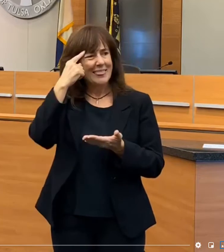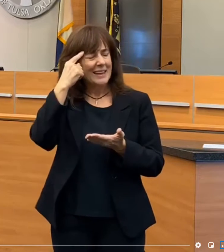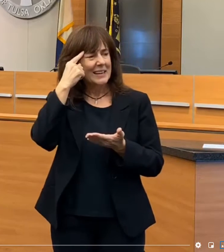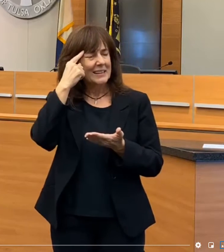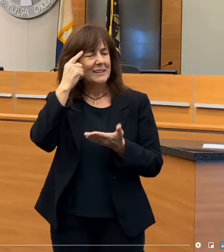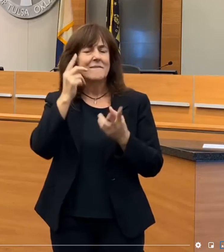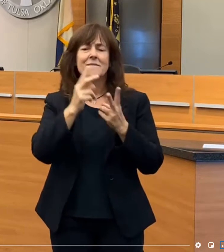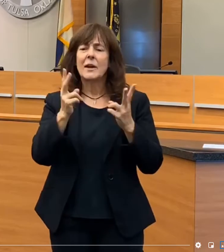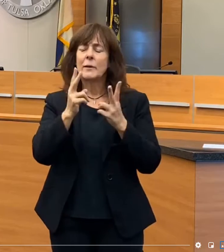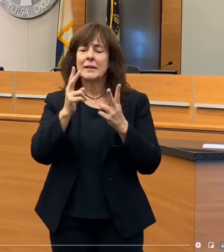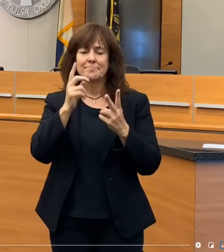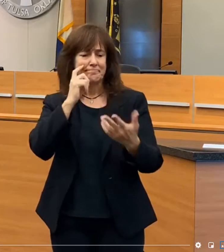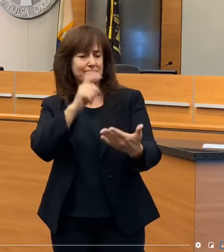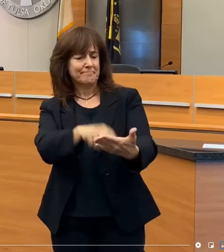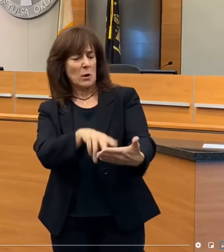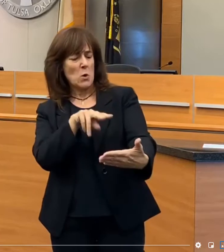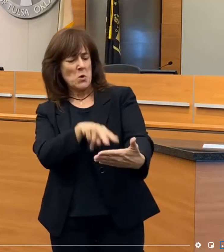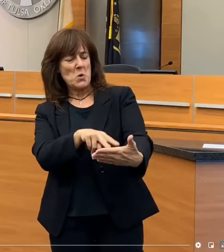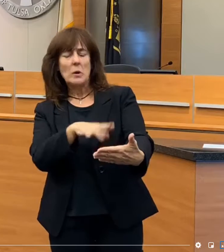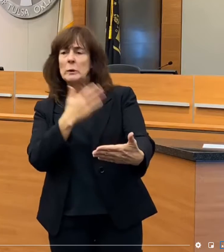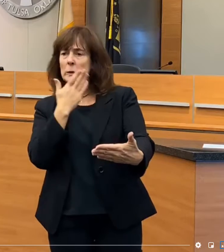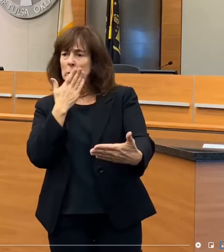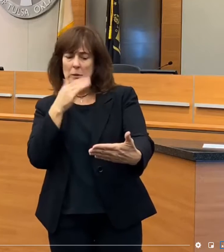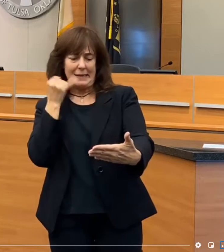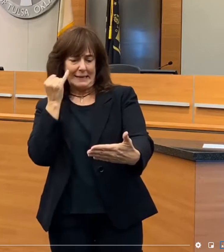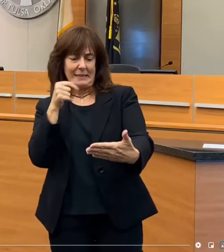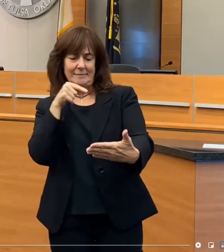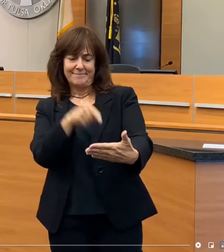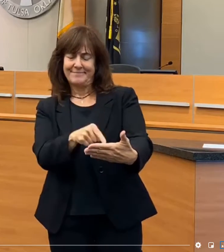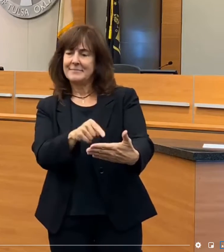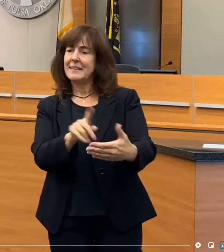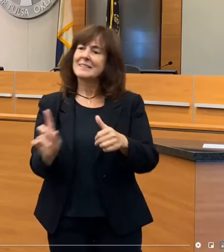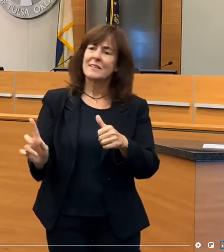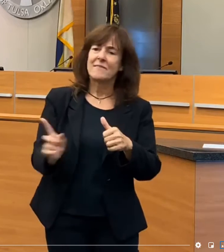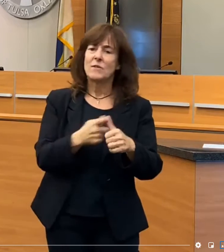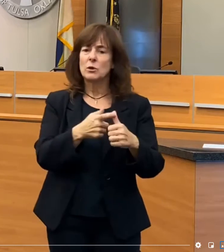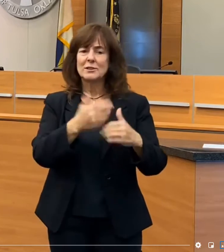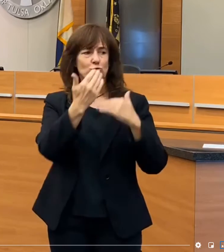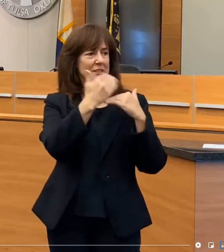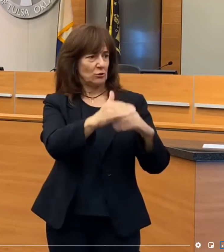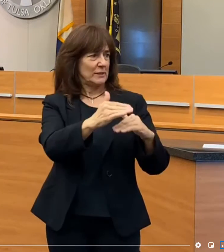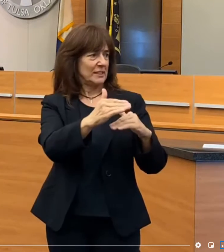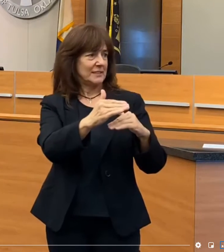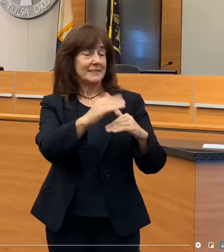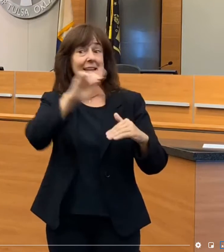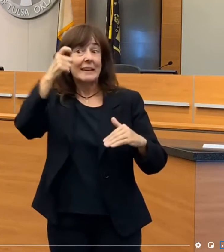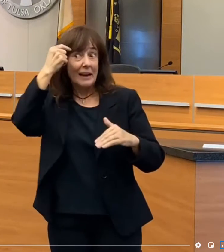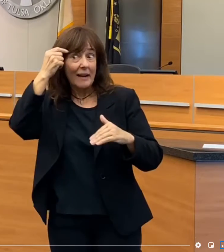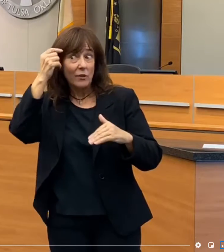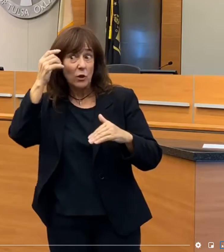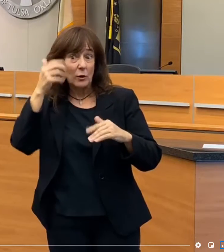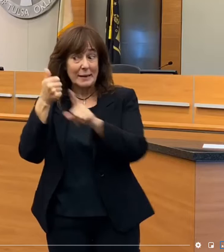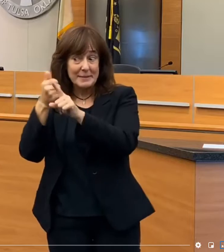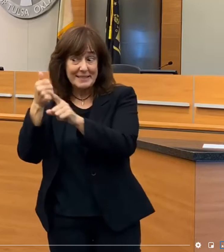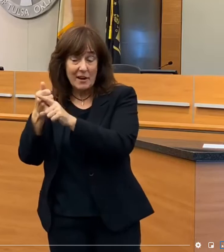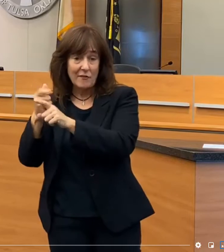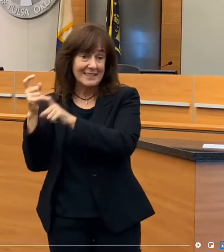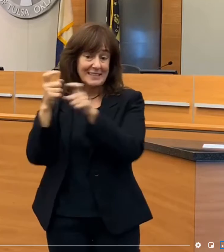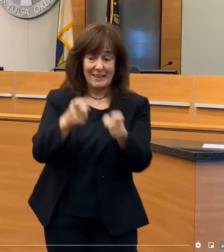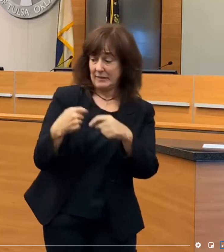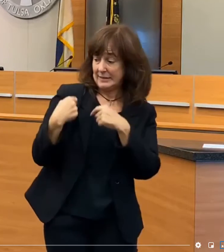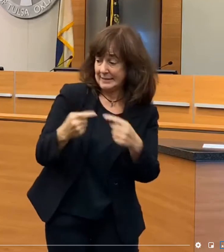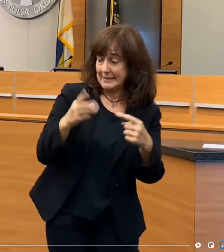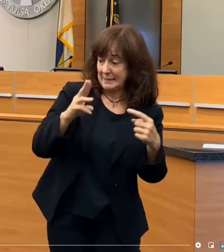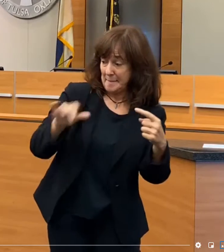very notable that these are the first restrictions that the governor has issued since May